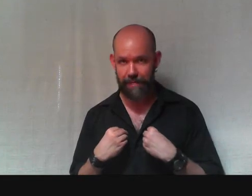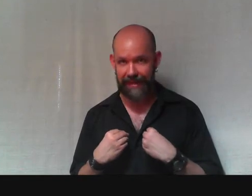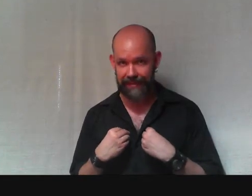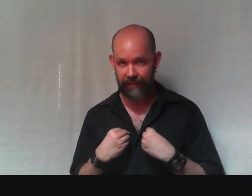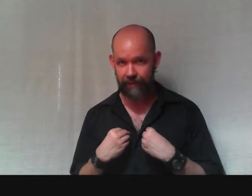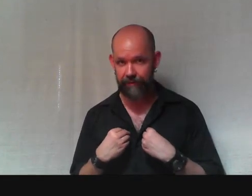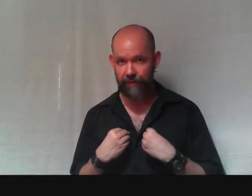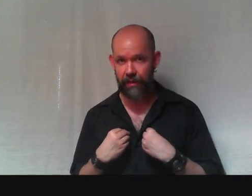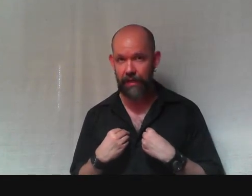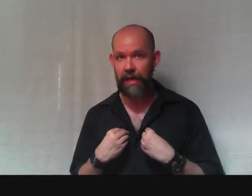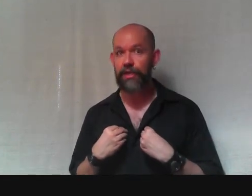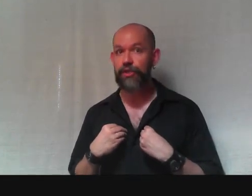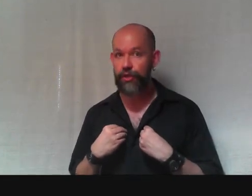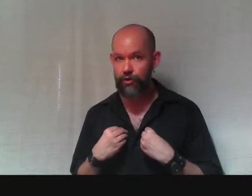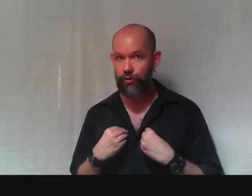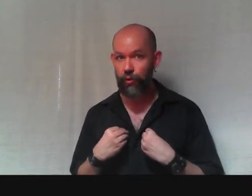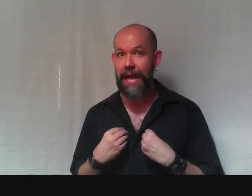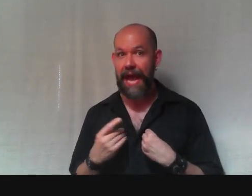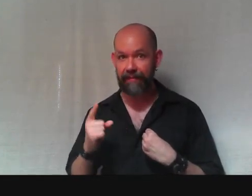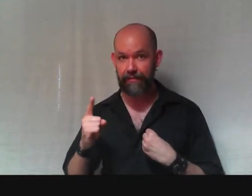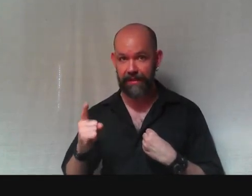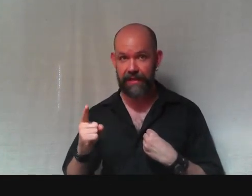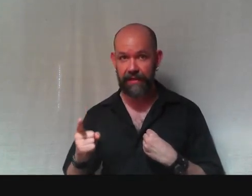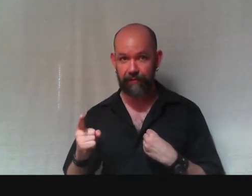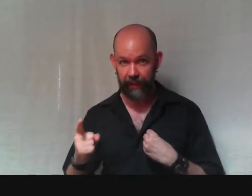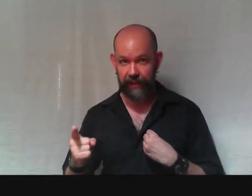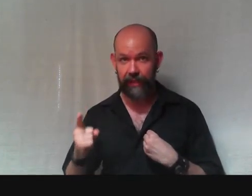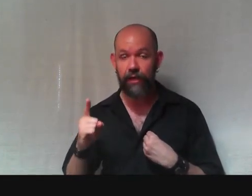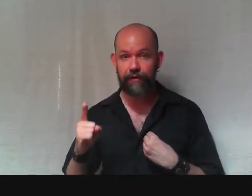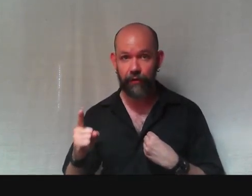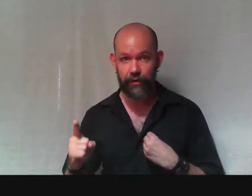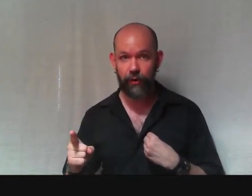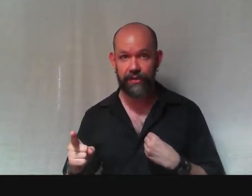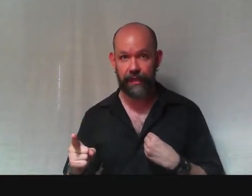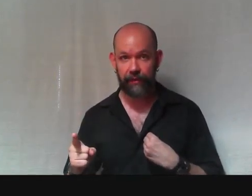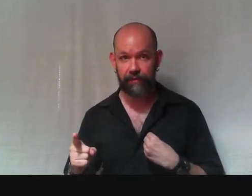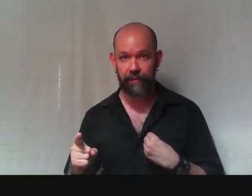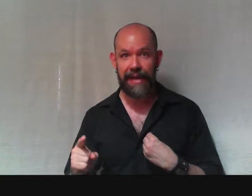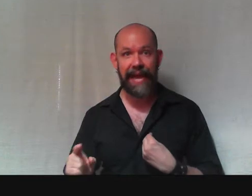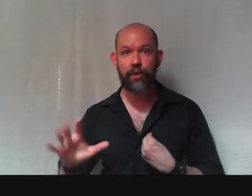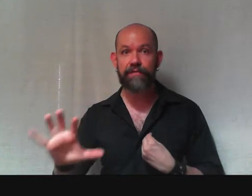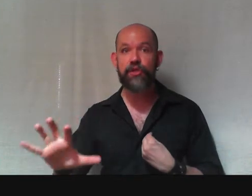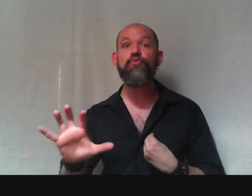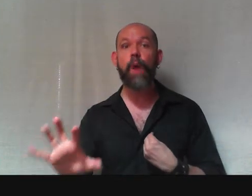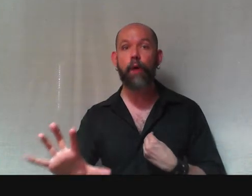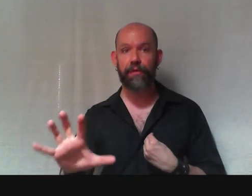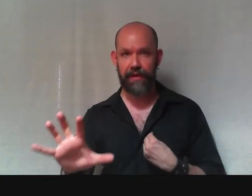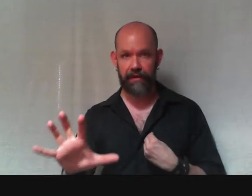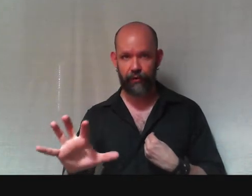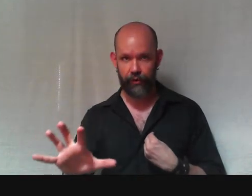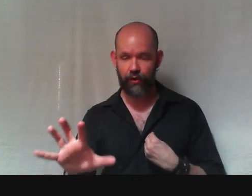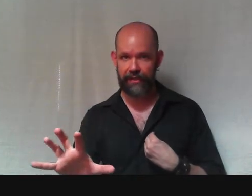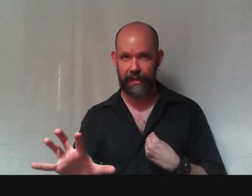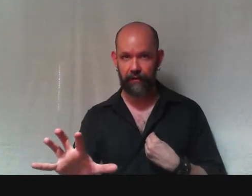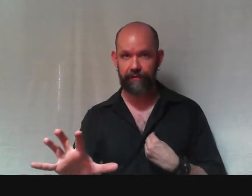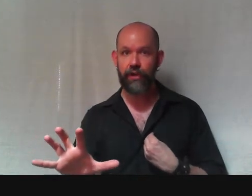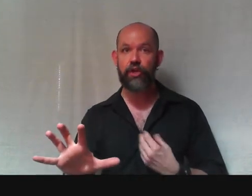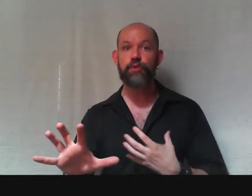myself, you have to be thinking freely for yourself. And so, if you won't think for yourself, you